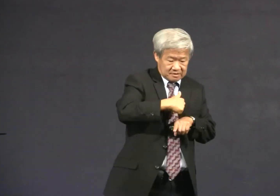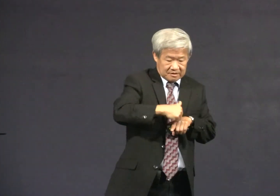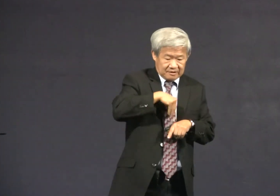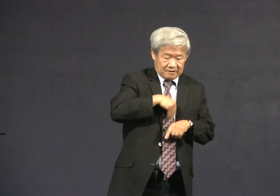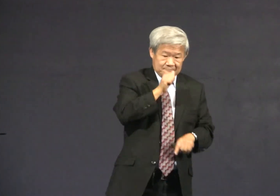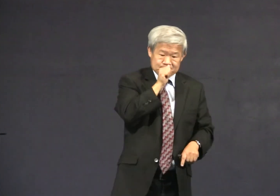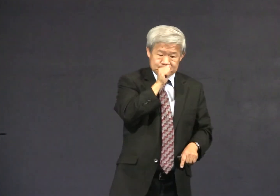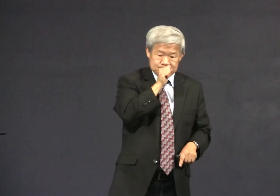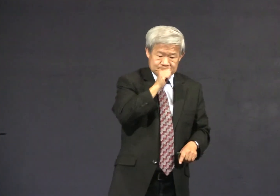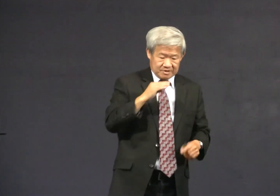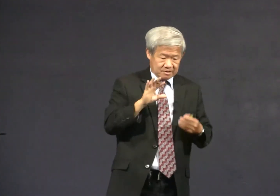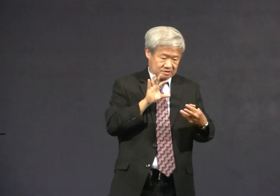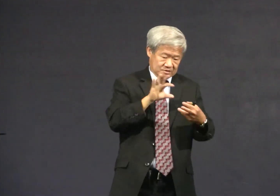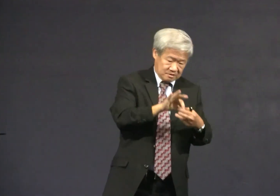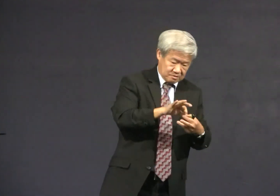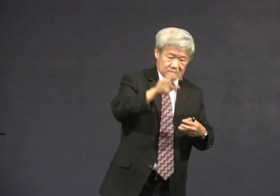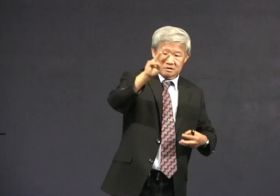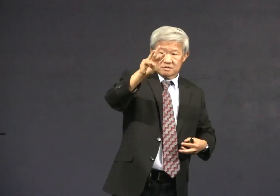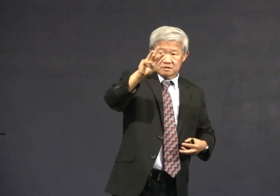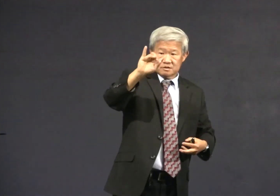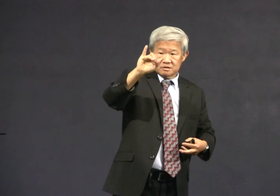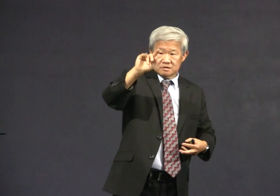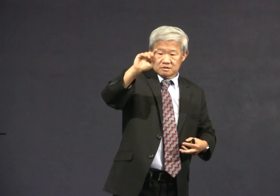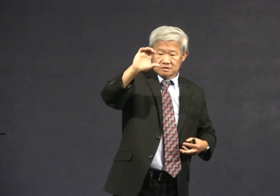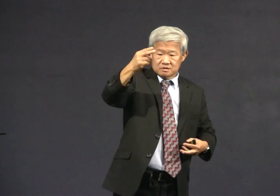what's behind this when you join